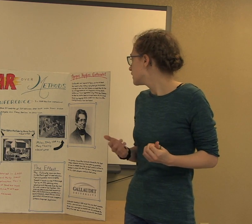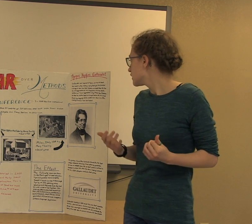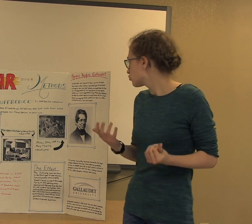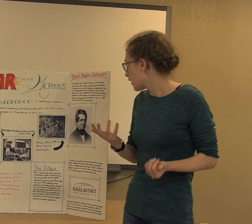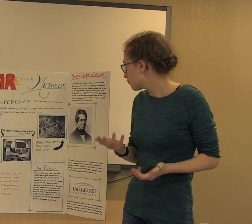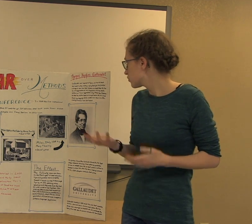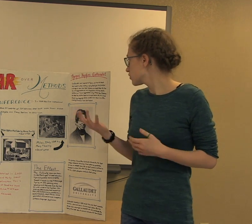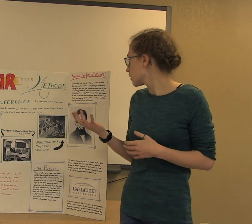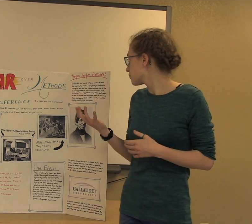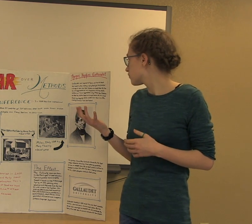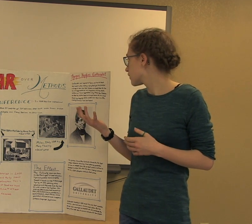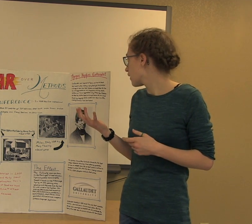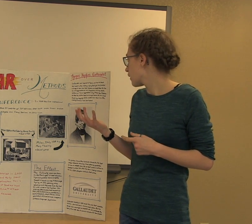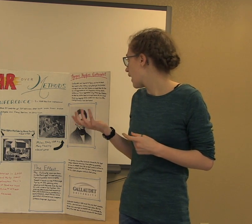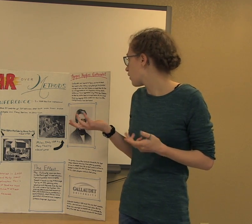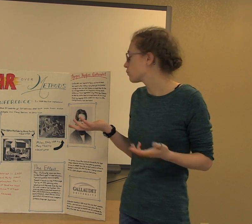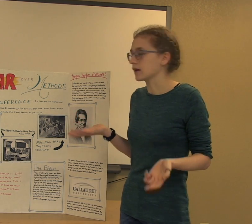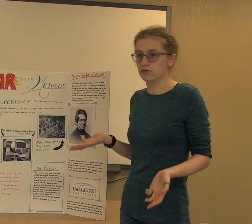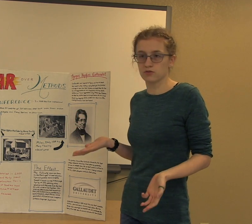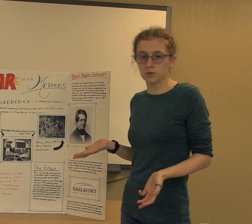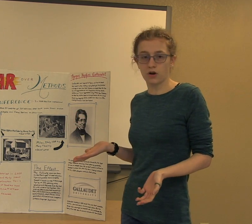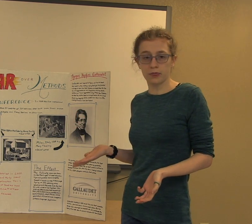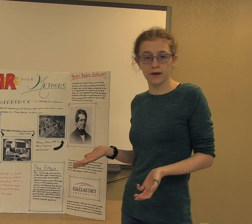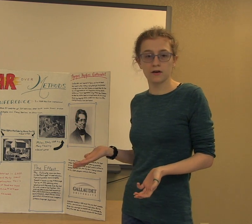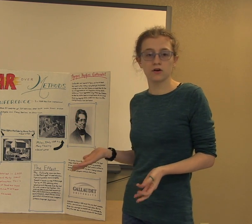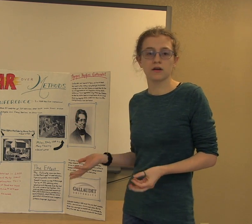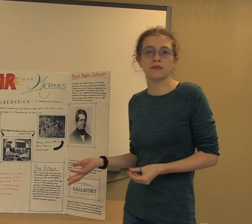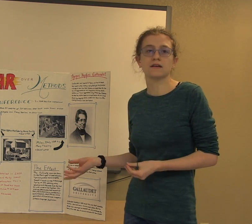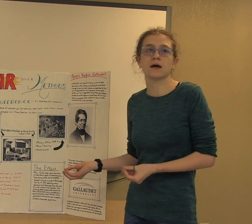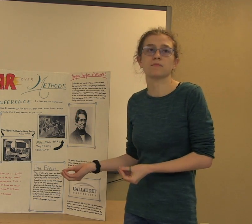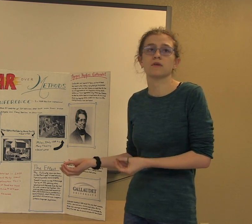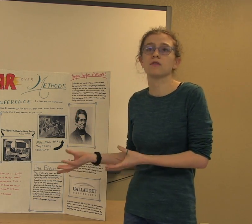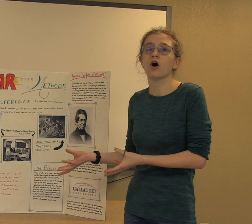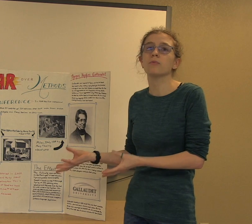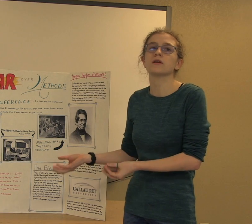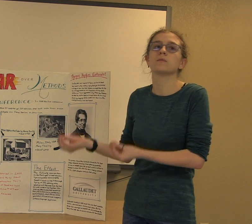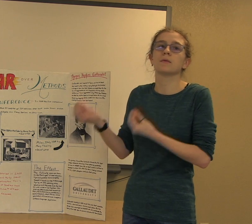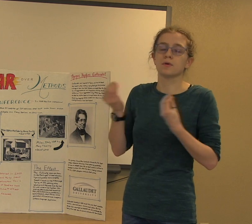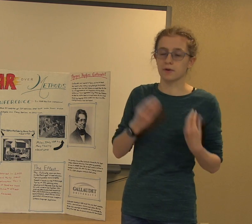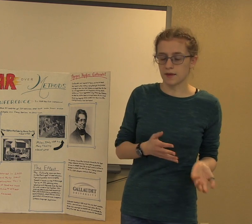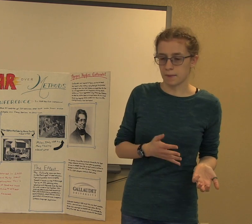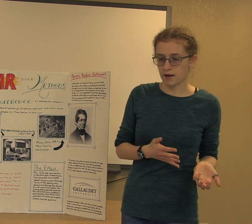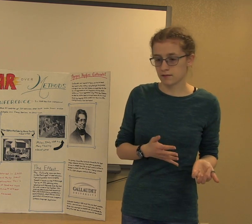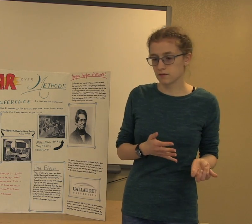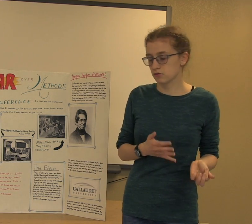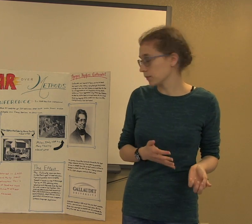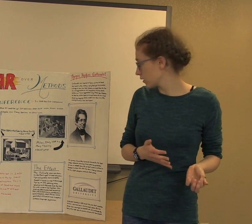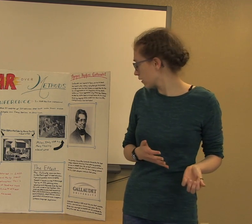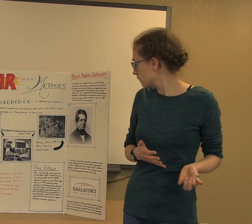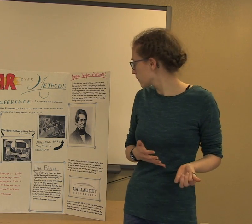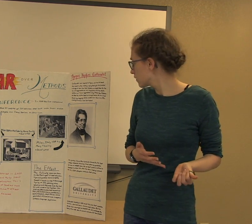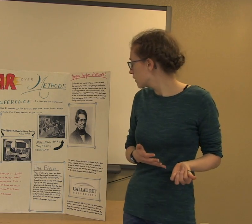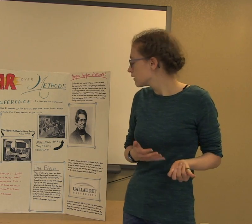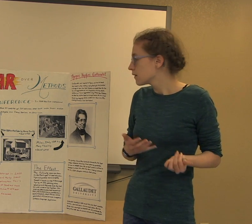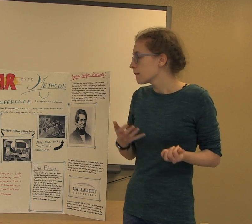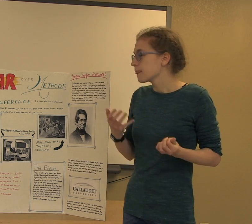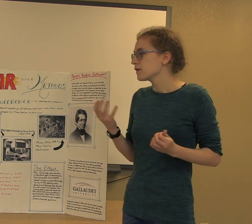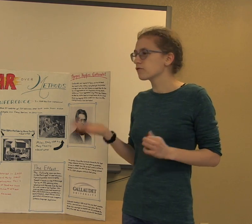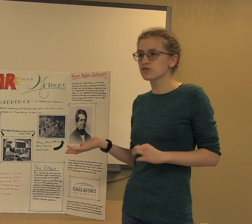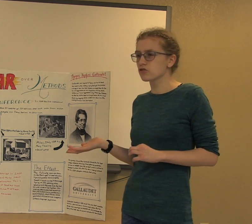He traveled to Europe to figure out how deaf students were taught there in the hopes that he would be able to bring that back to America. He first